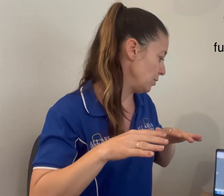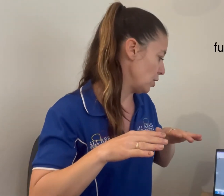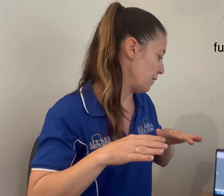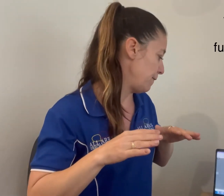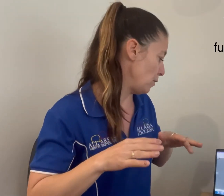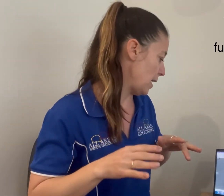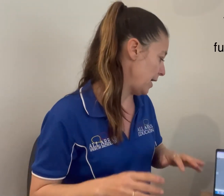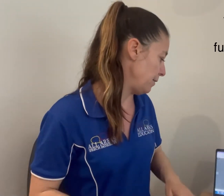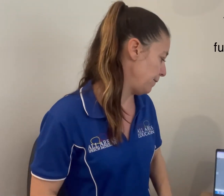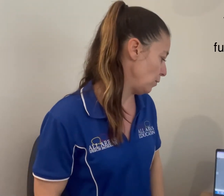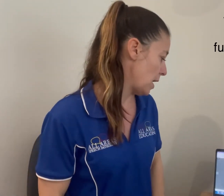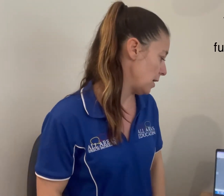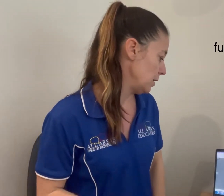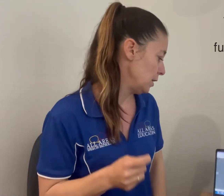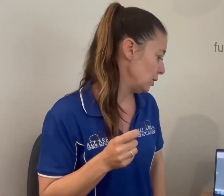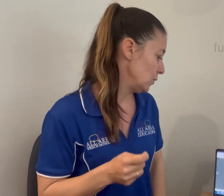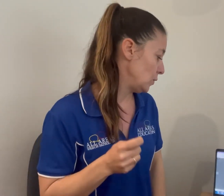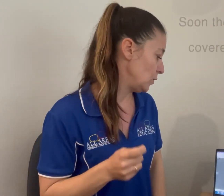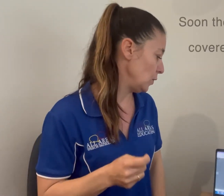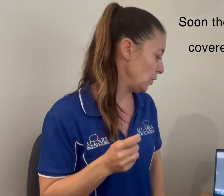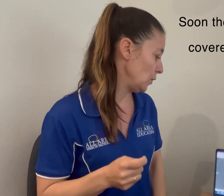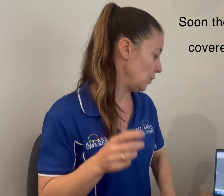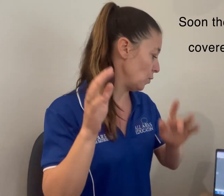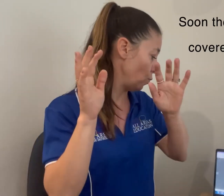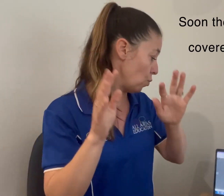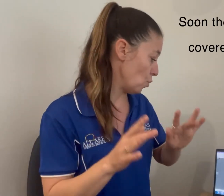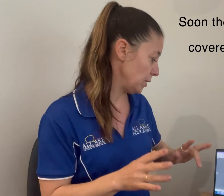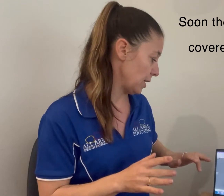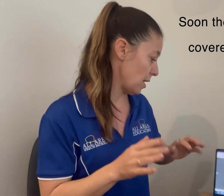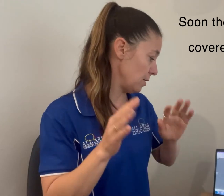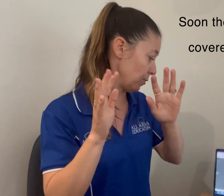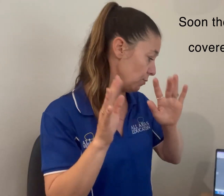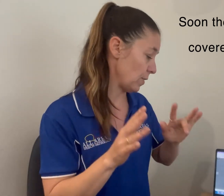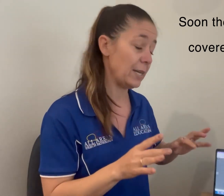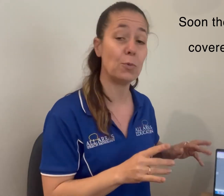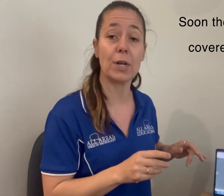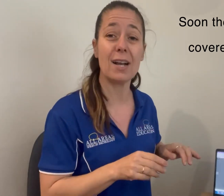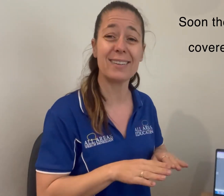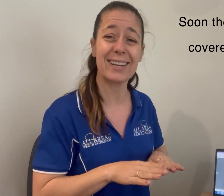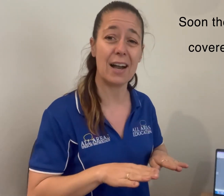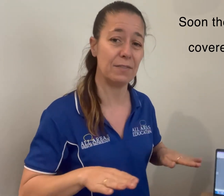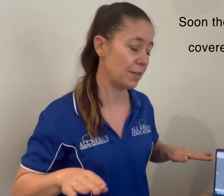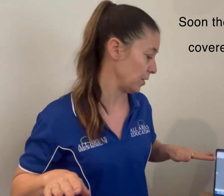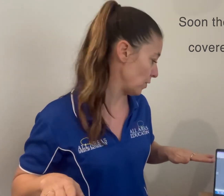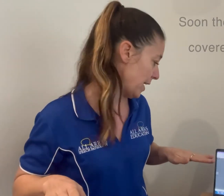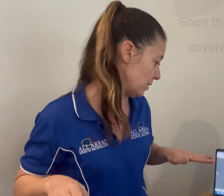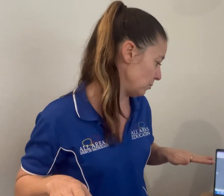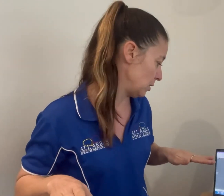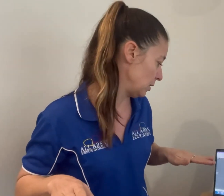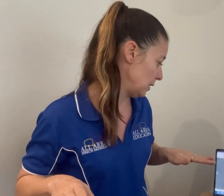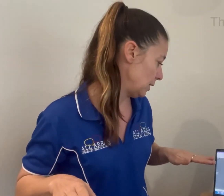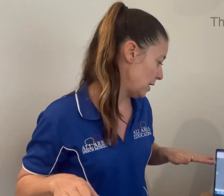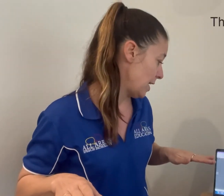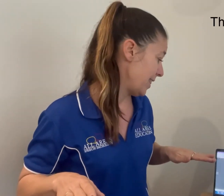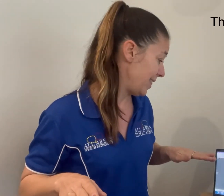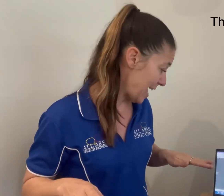got fuller and fuller. Soon the water, the rainwater, covered the ground. Then